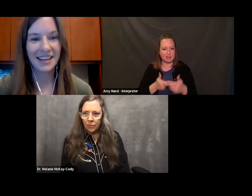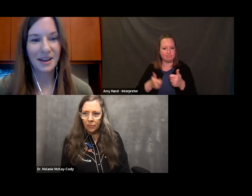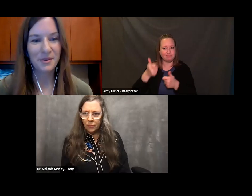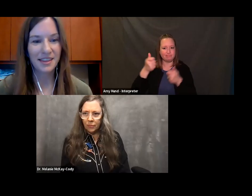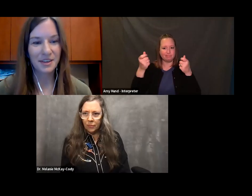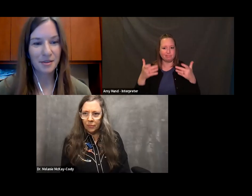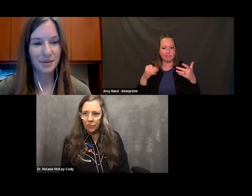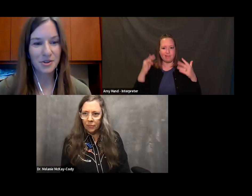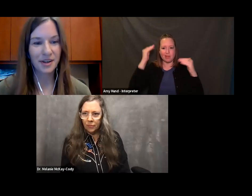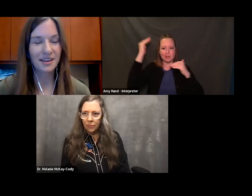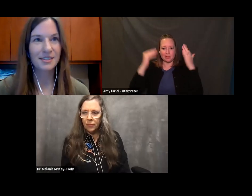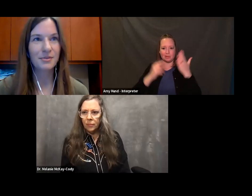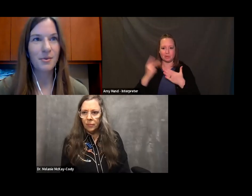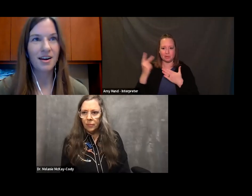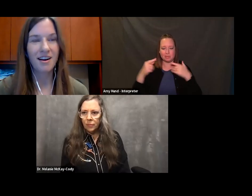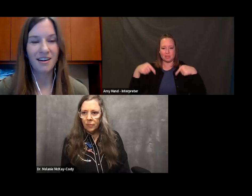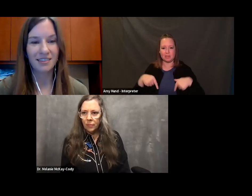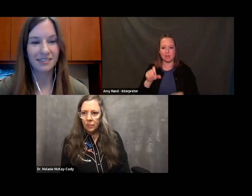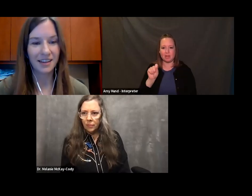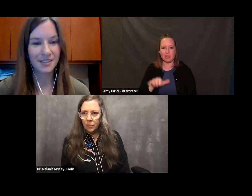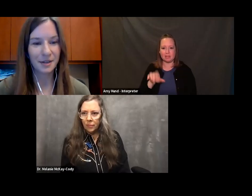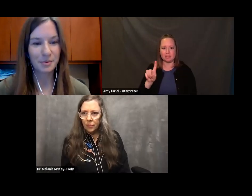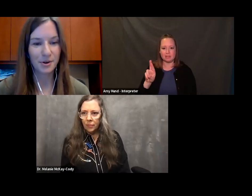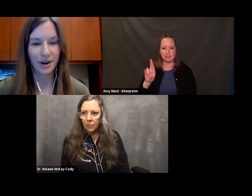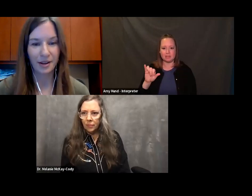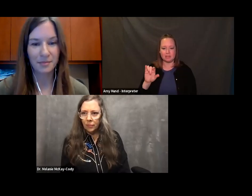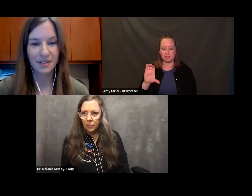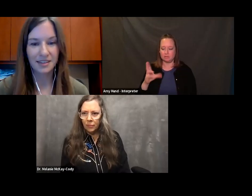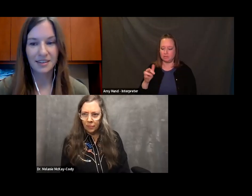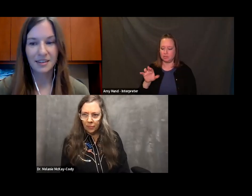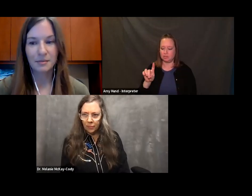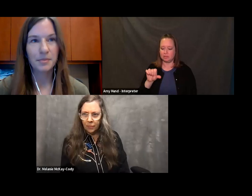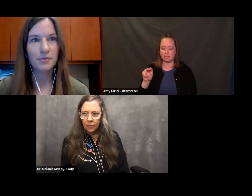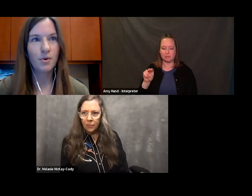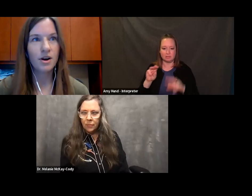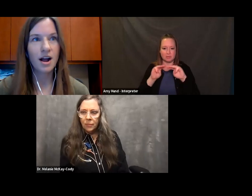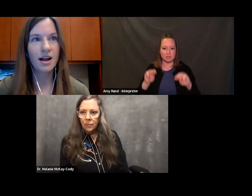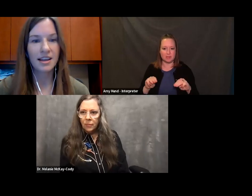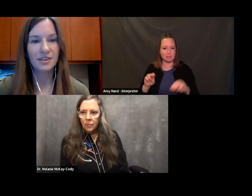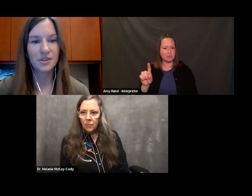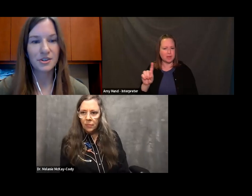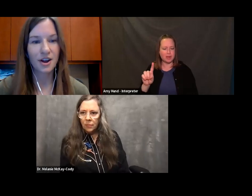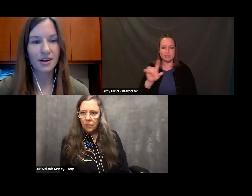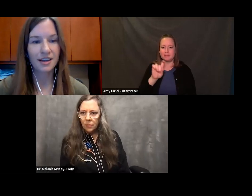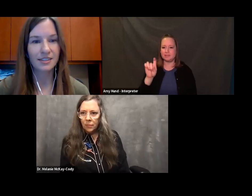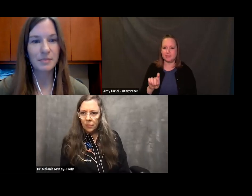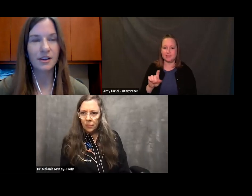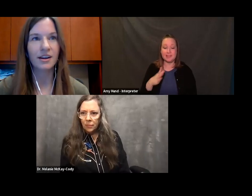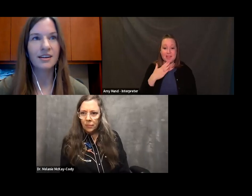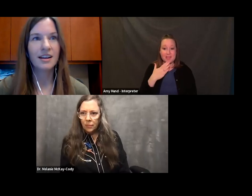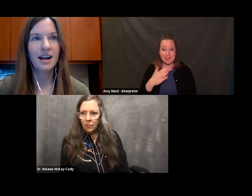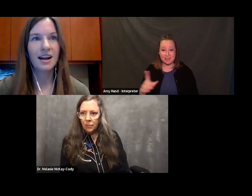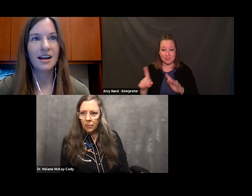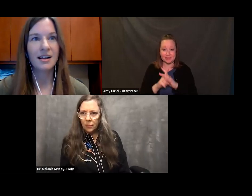And I want to thank y'all for joining us for our lecture program. Before I introduce our guest